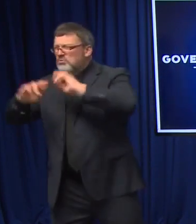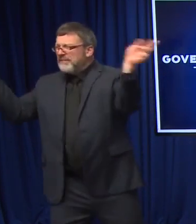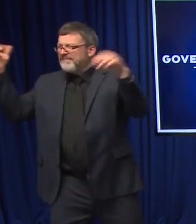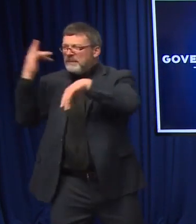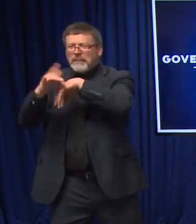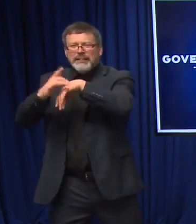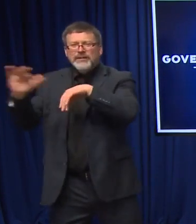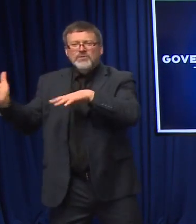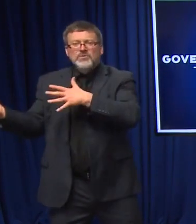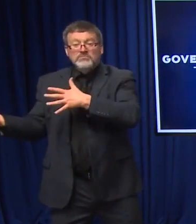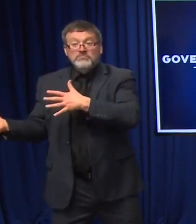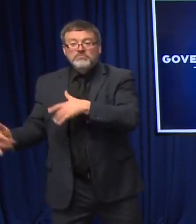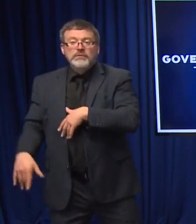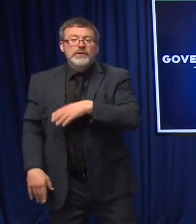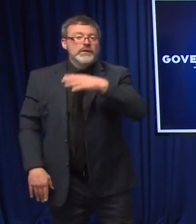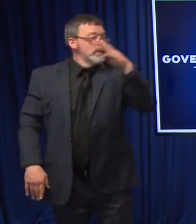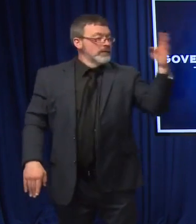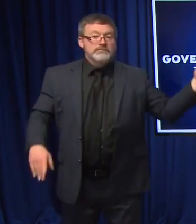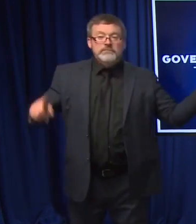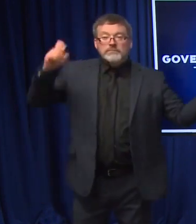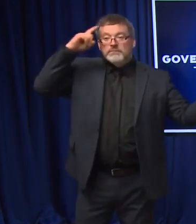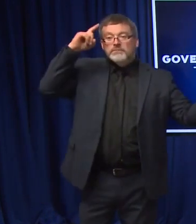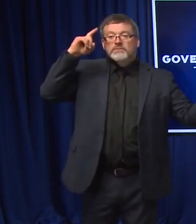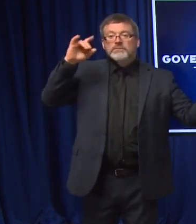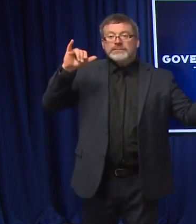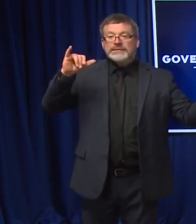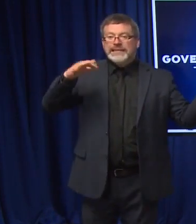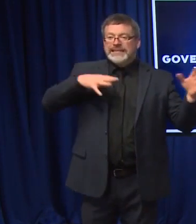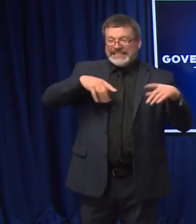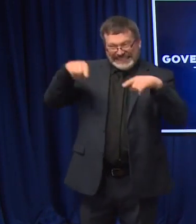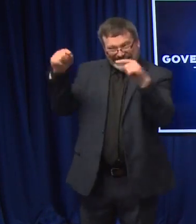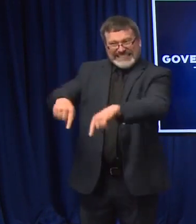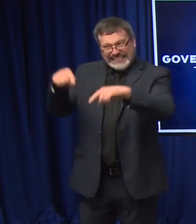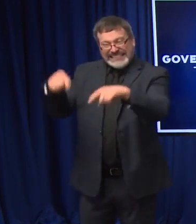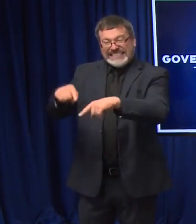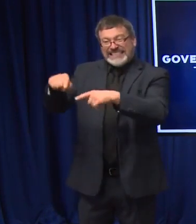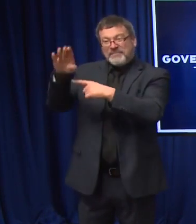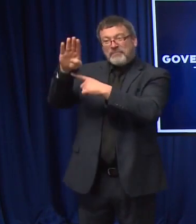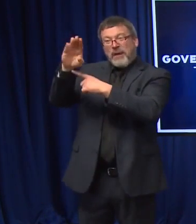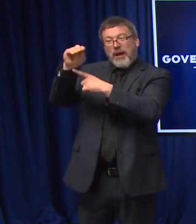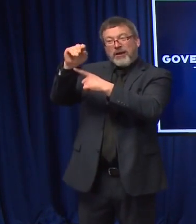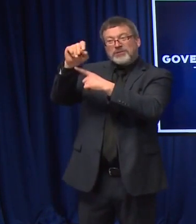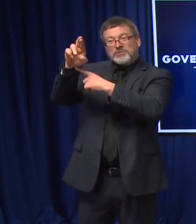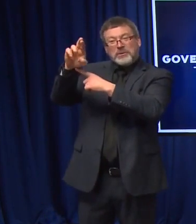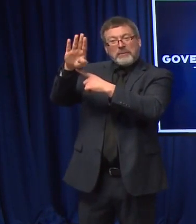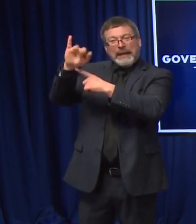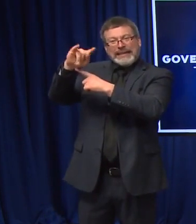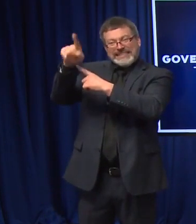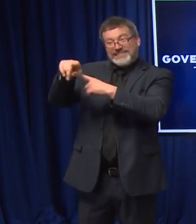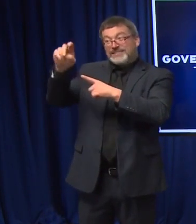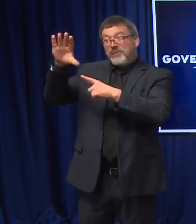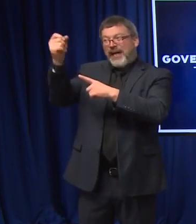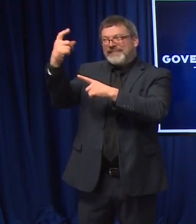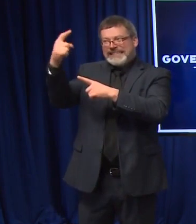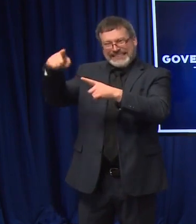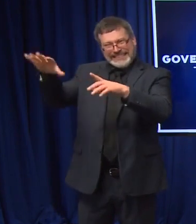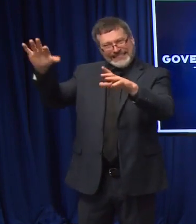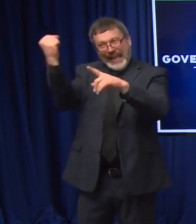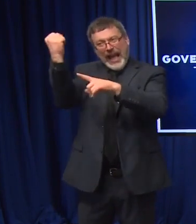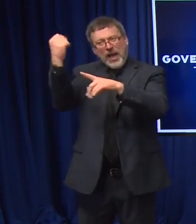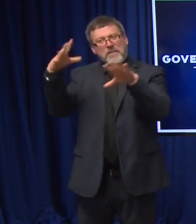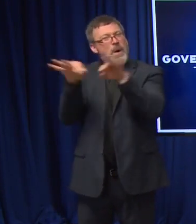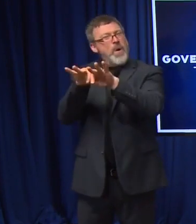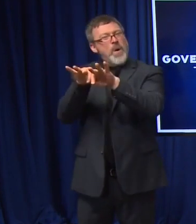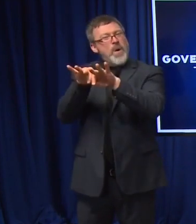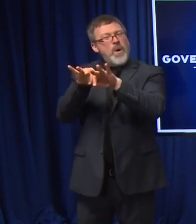At the Booster Blitz on December 11th. I had a question about vaccine for five to 11-year-olds. What's the wait time like now?